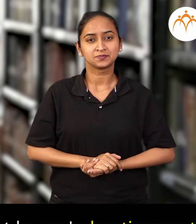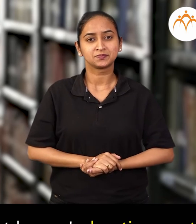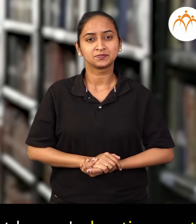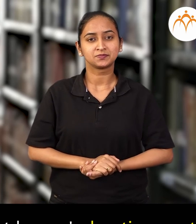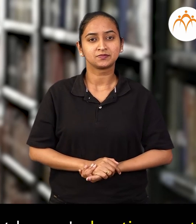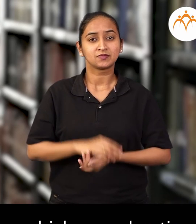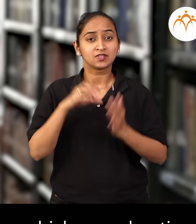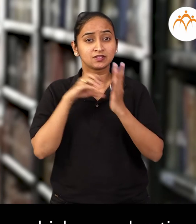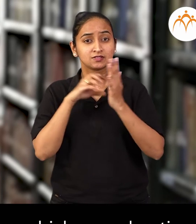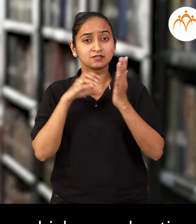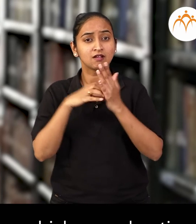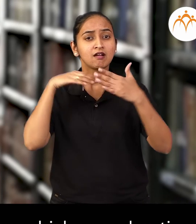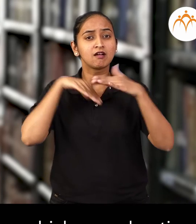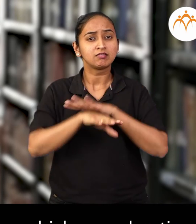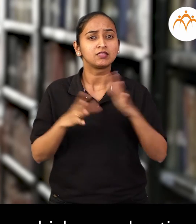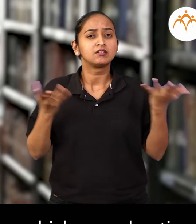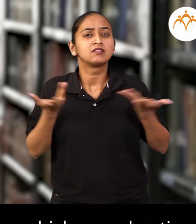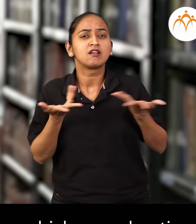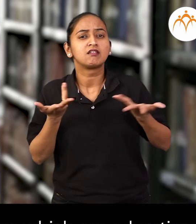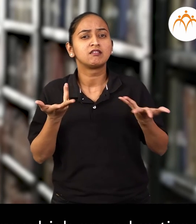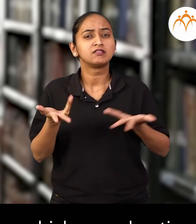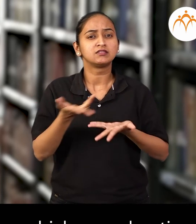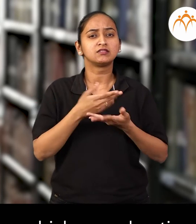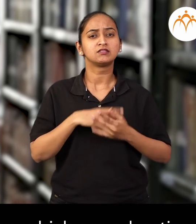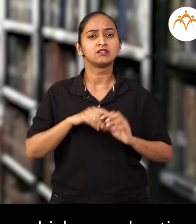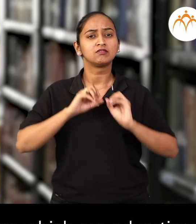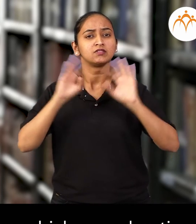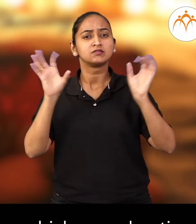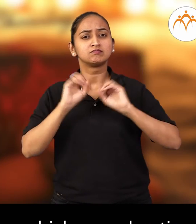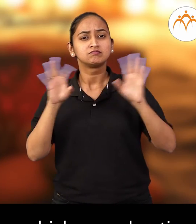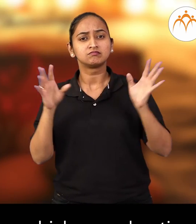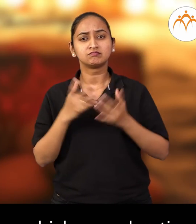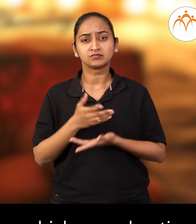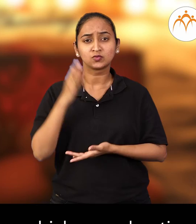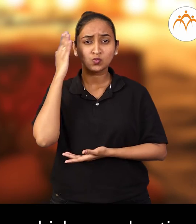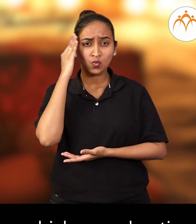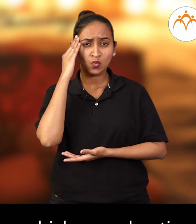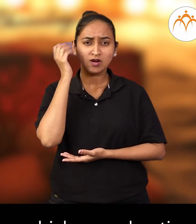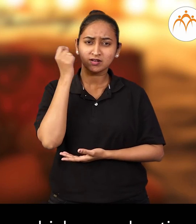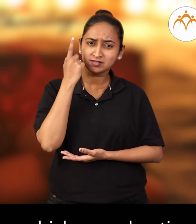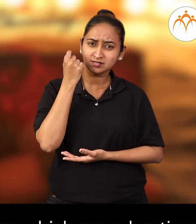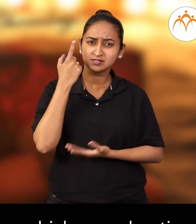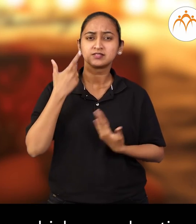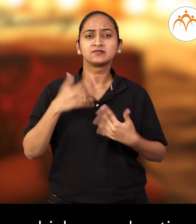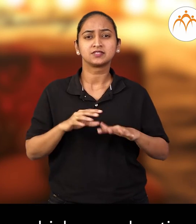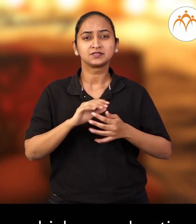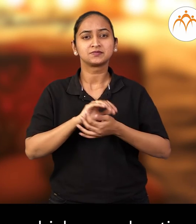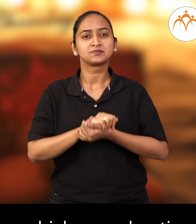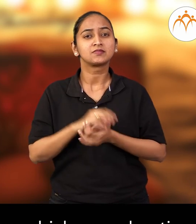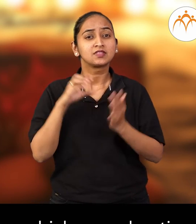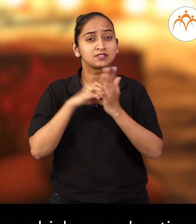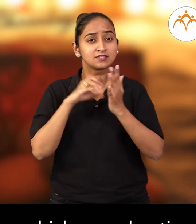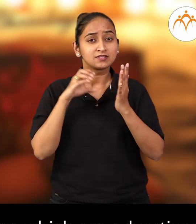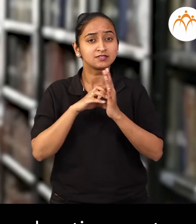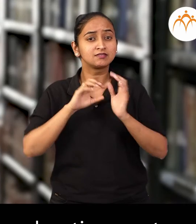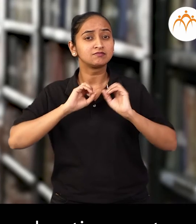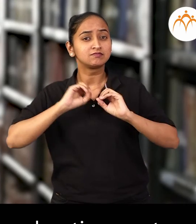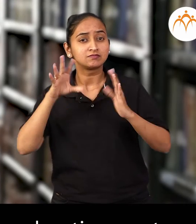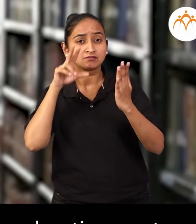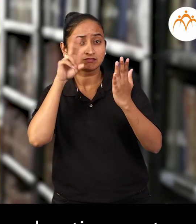We understood some of things which are advertised. We learnt